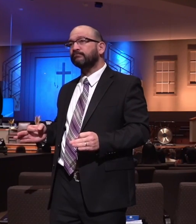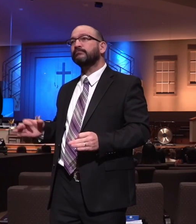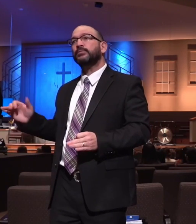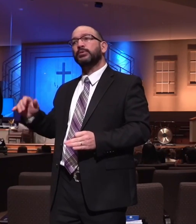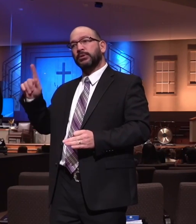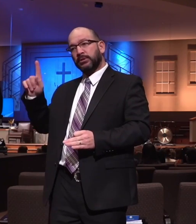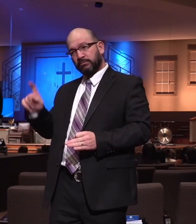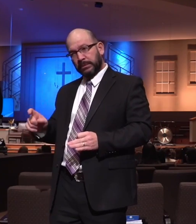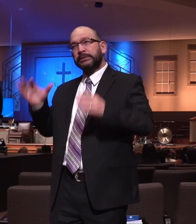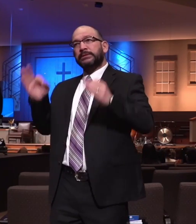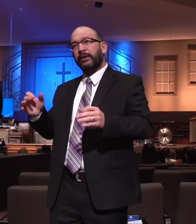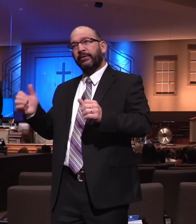daily in the Word of God.